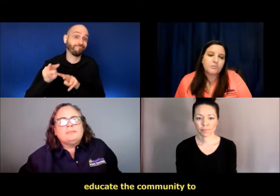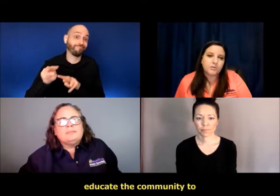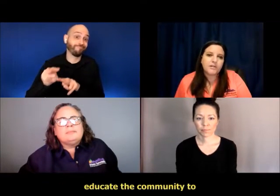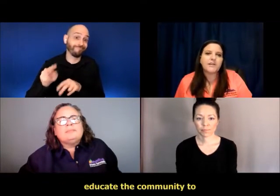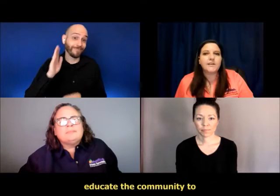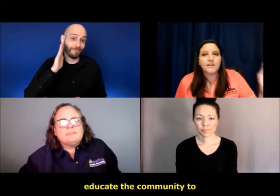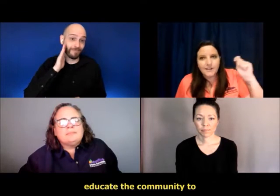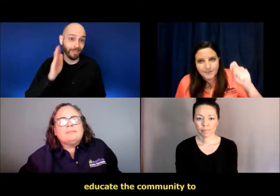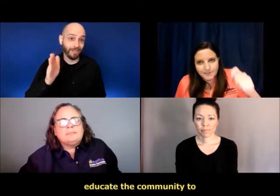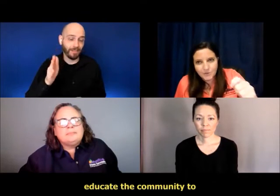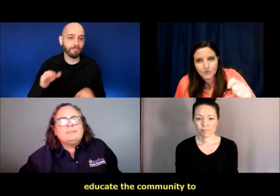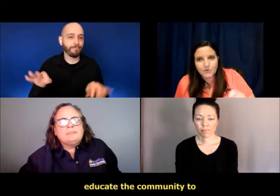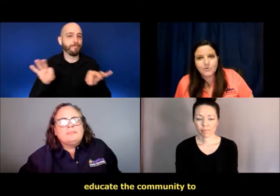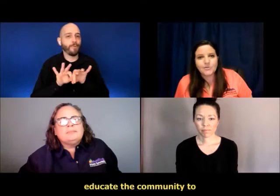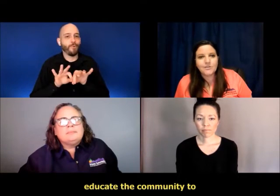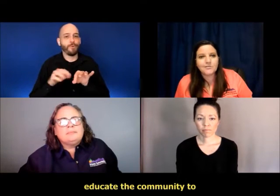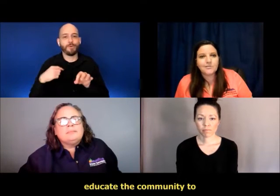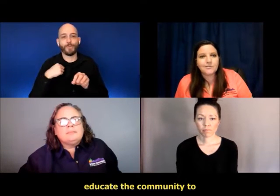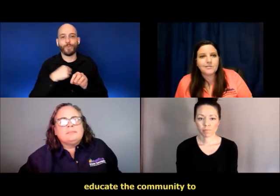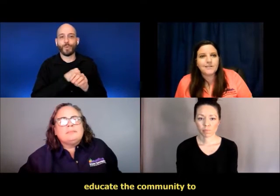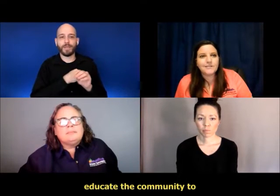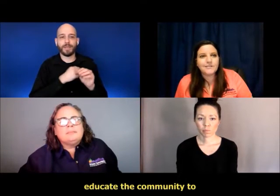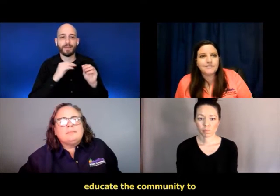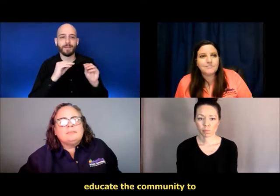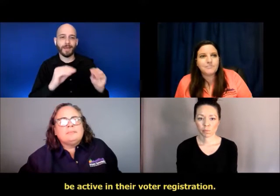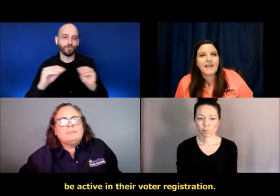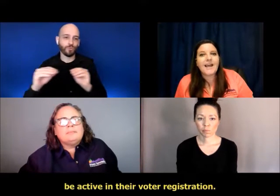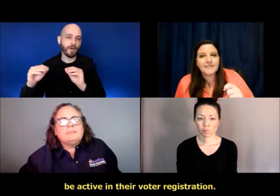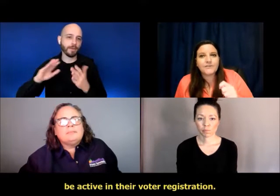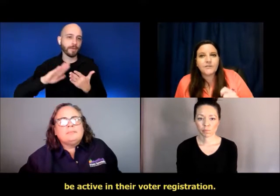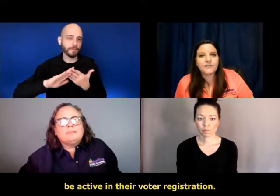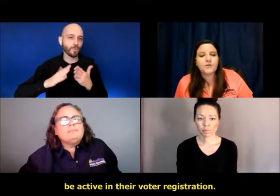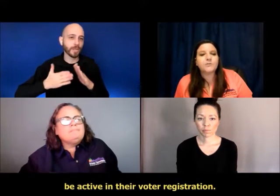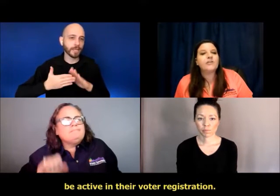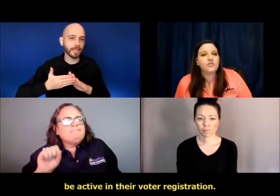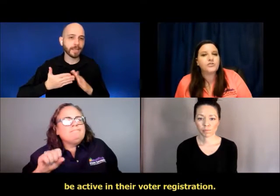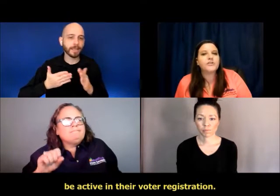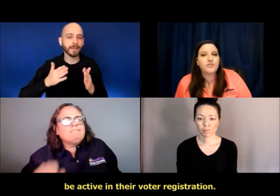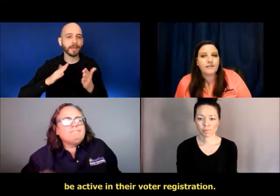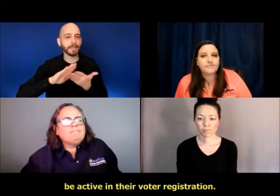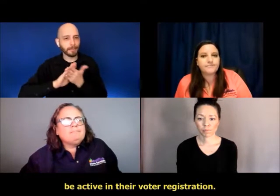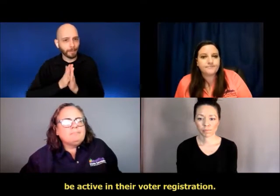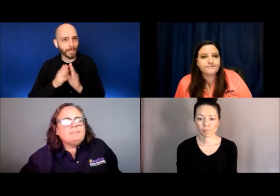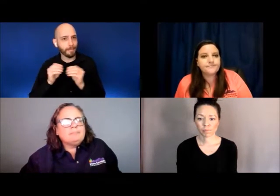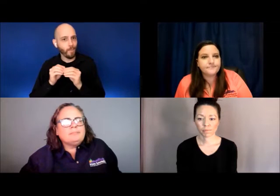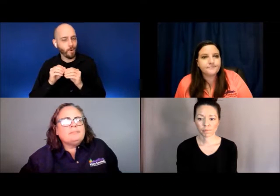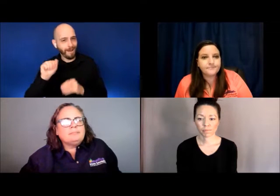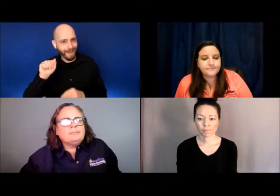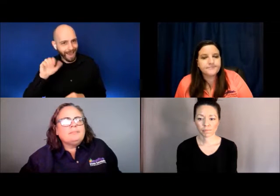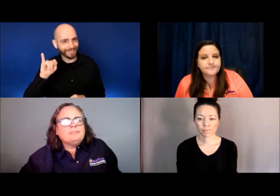educate the community to be active in their voter registration.